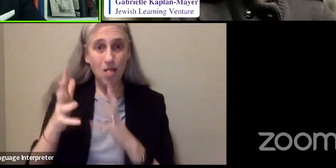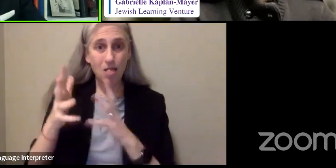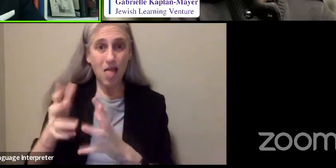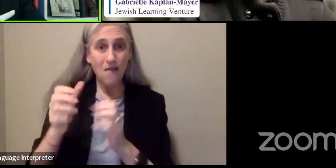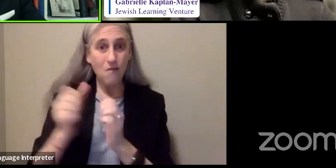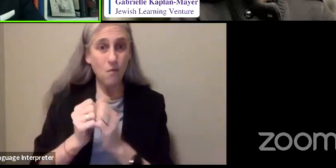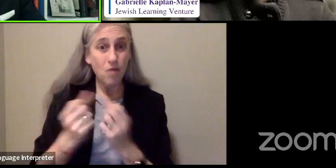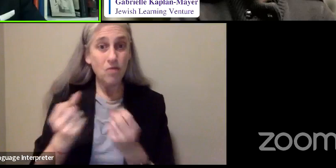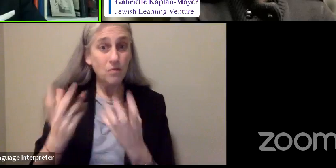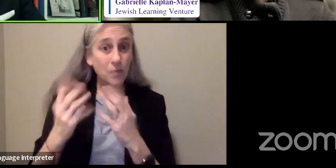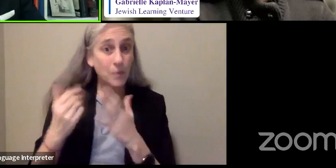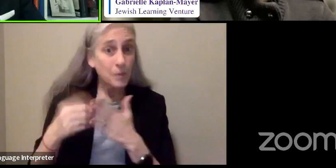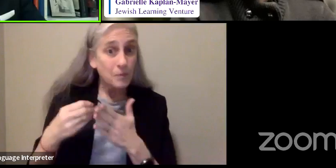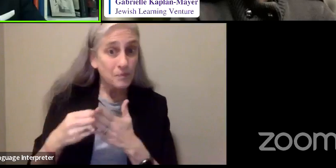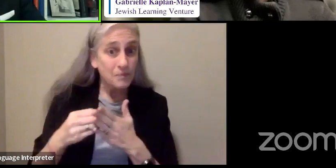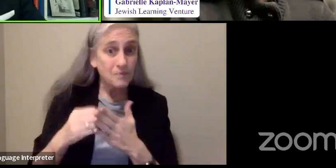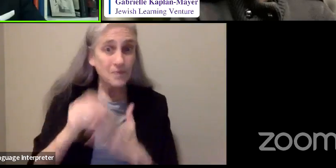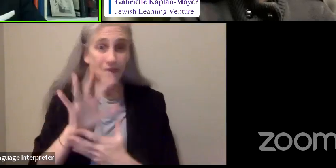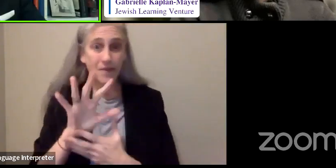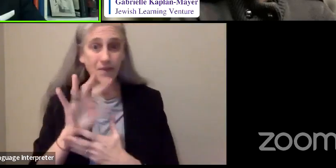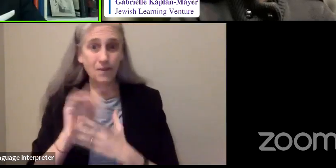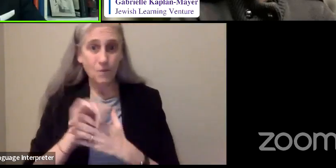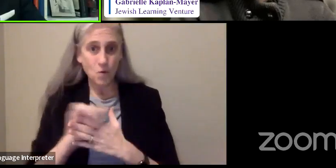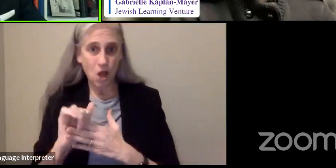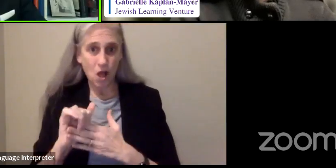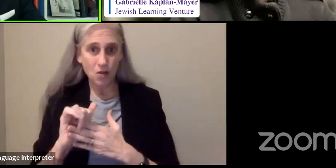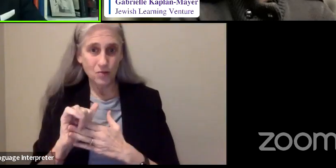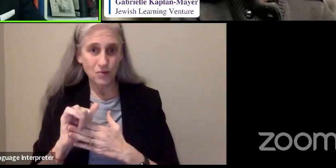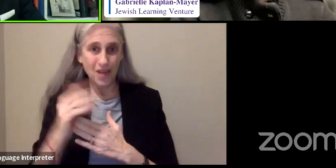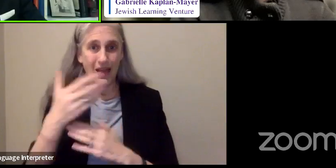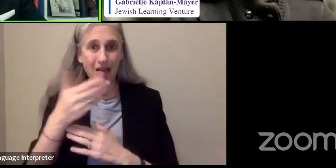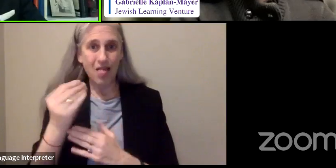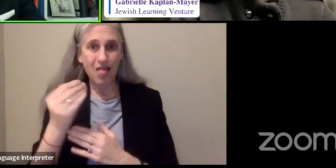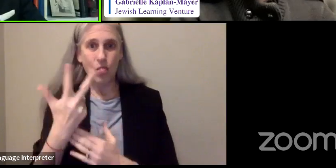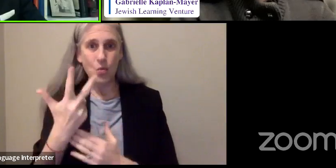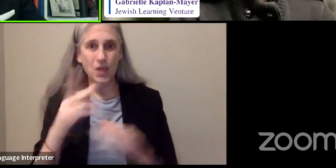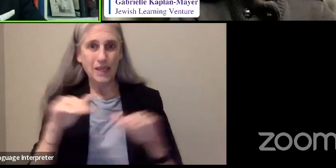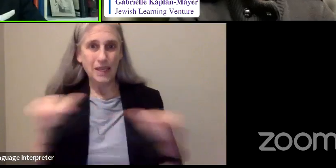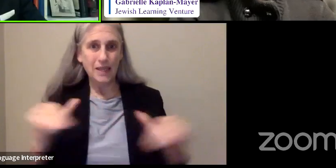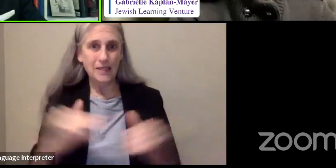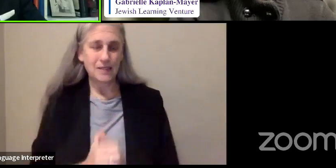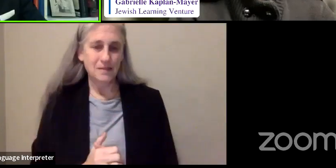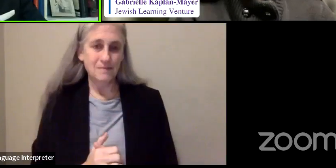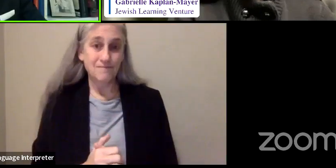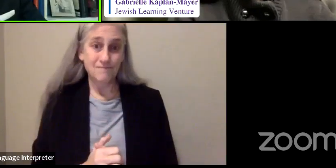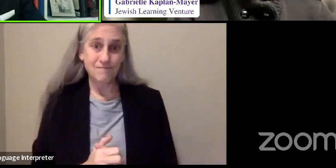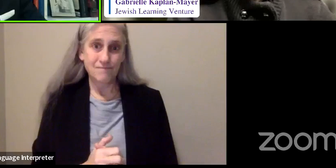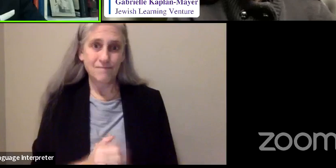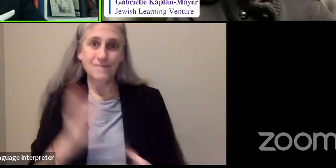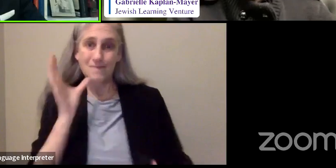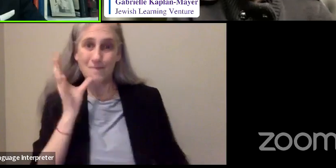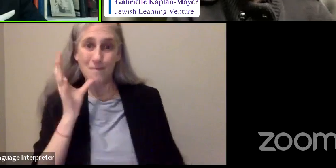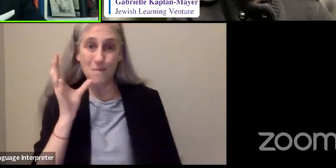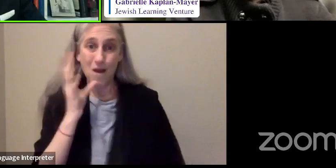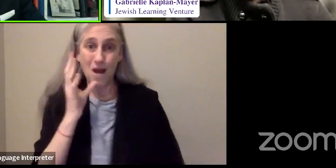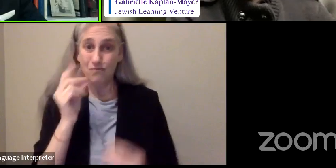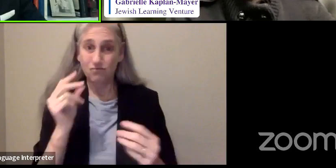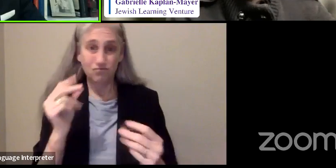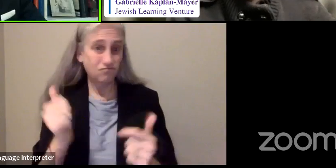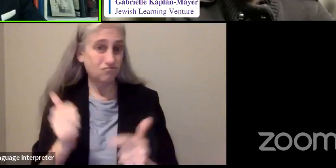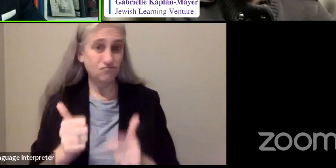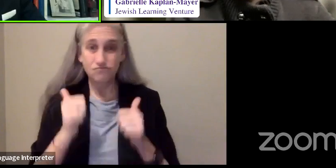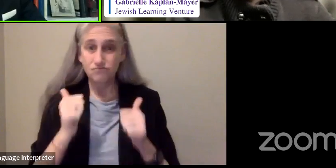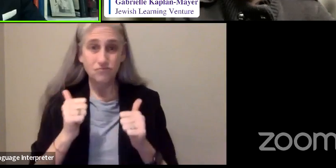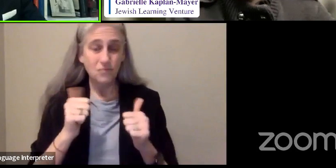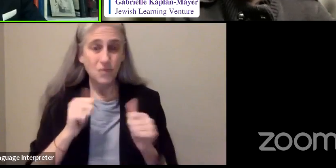three children to raise. My mother immediately went to